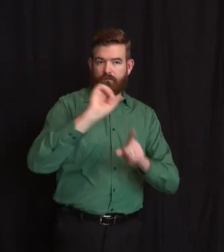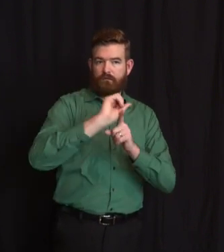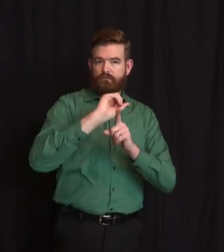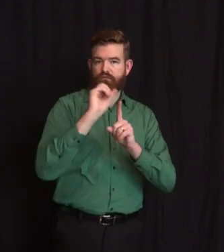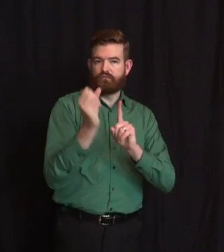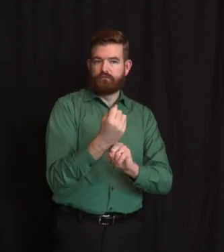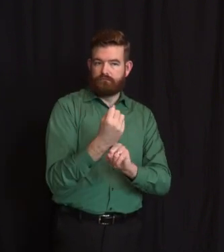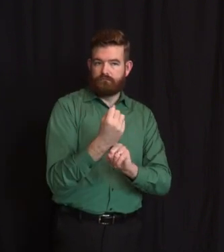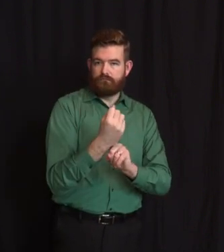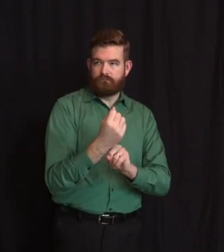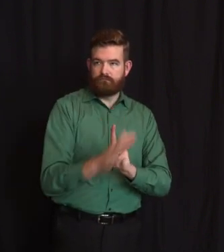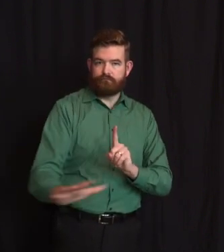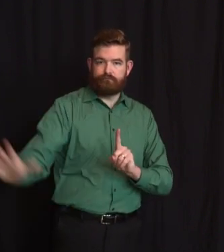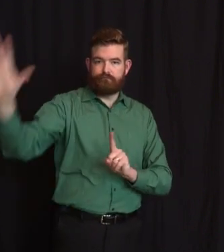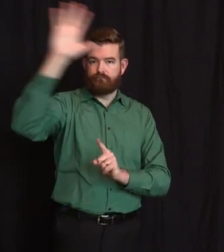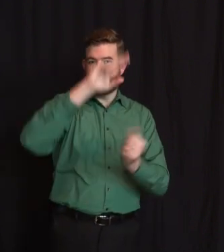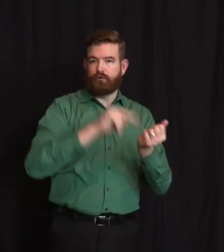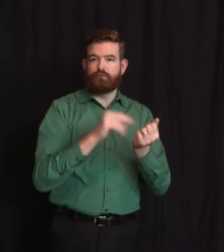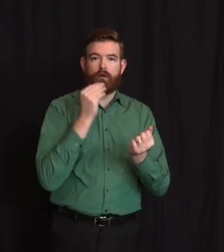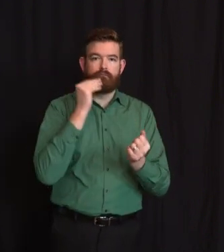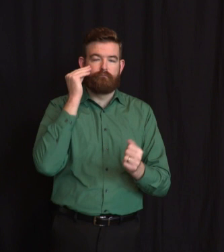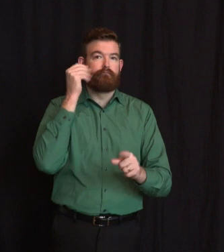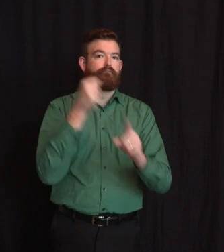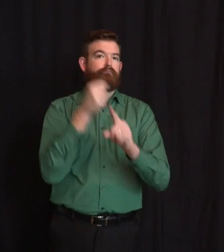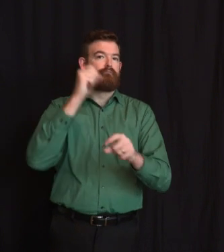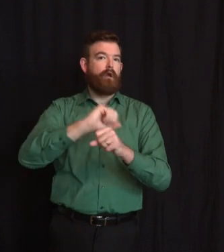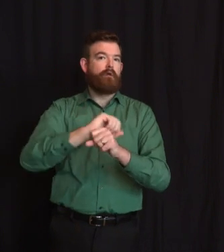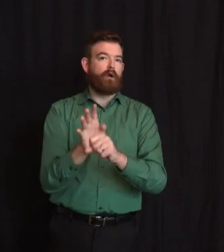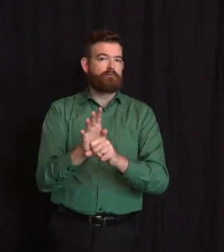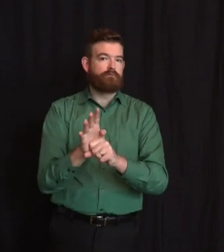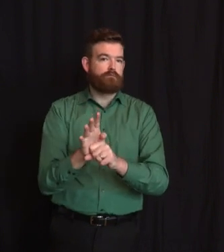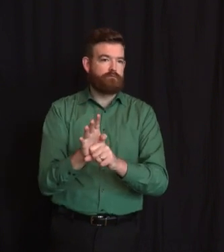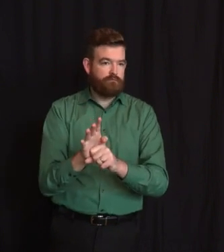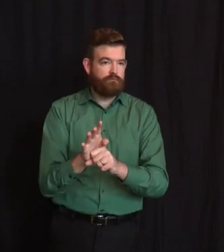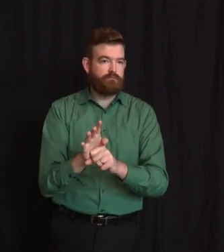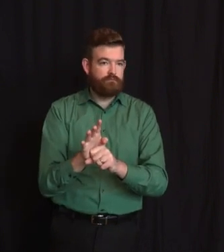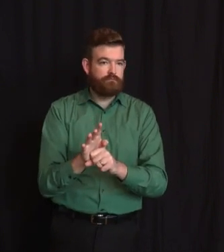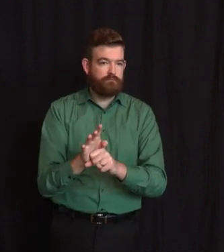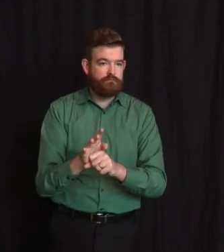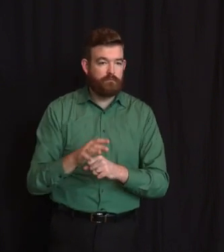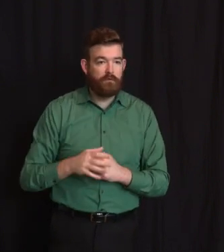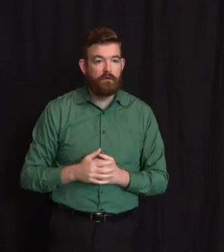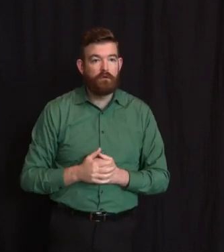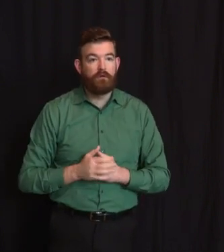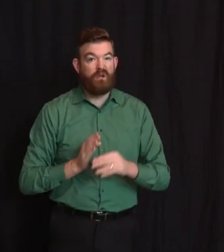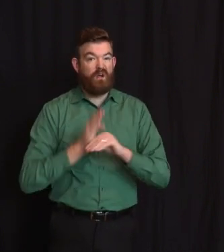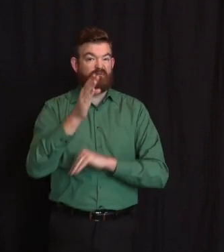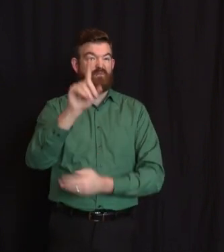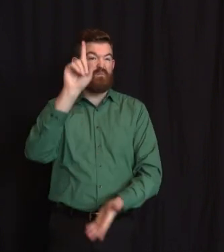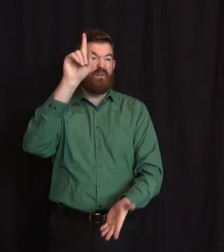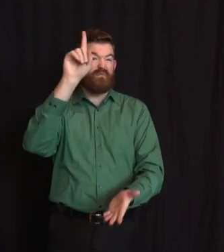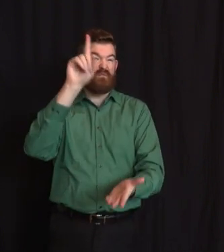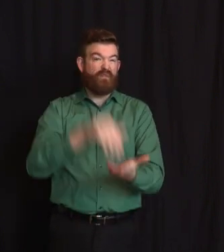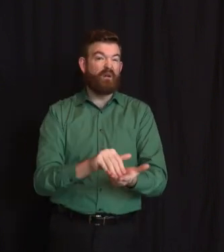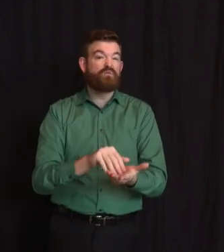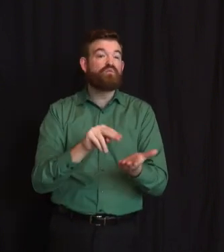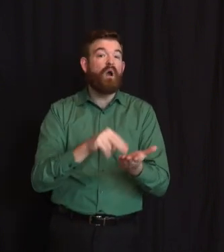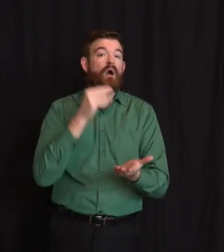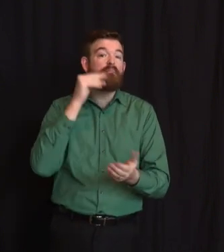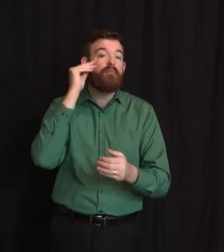deaths have been reported in these facilities. Today, I'm going to give you a breakdown by county, and this will be